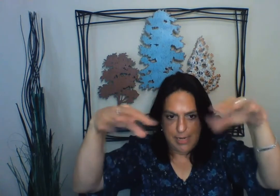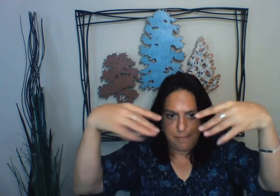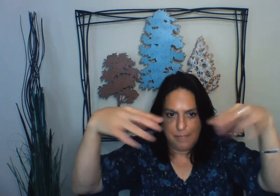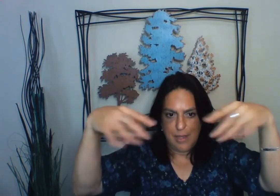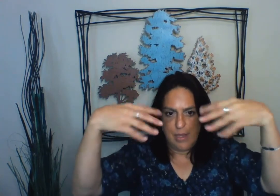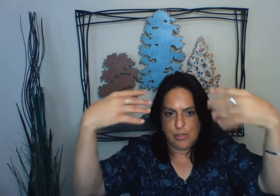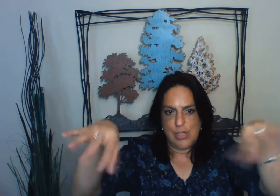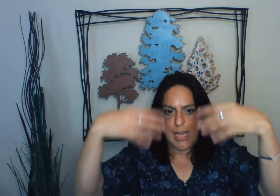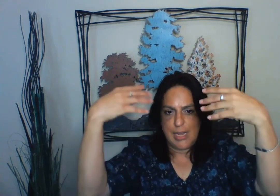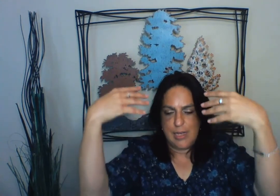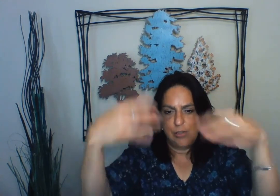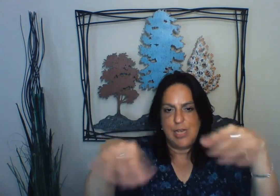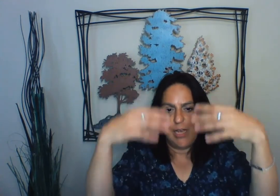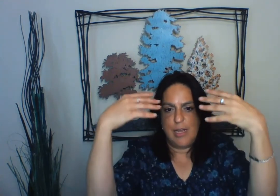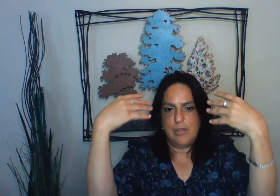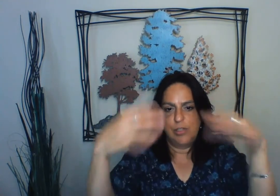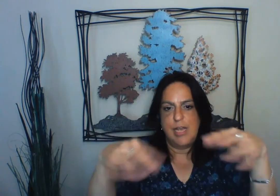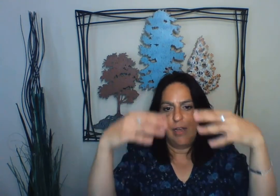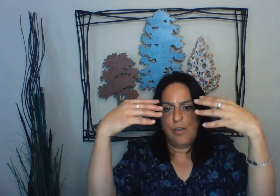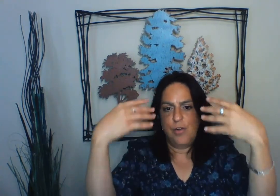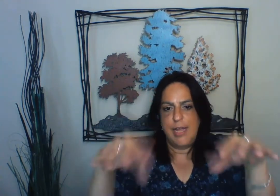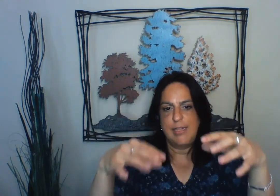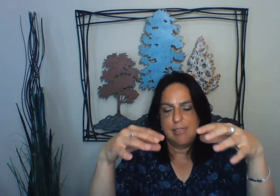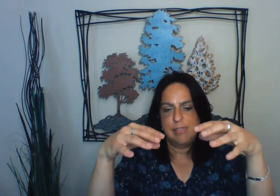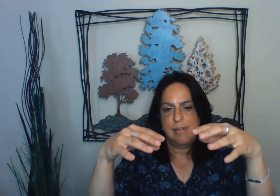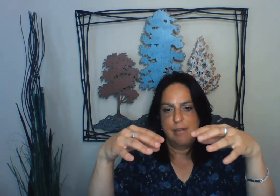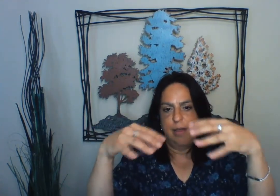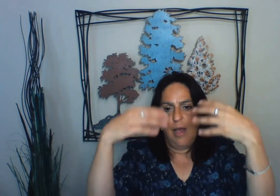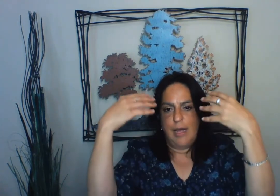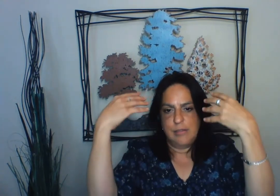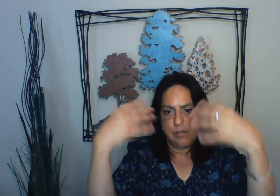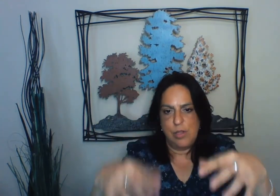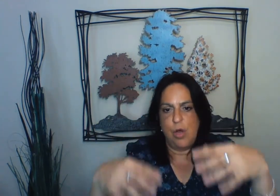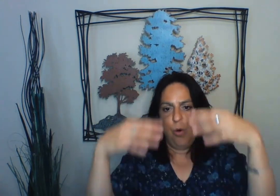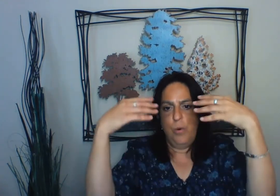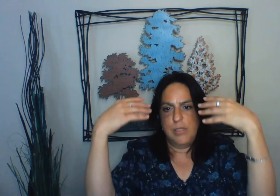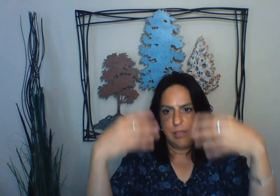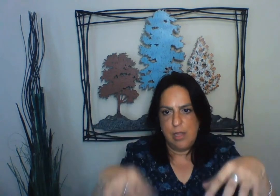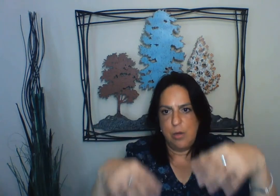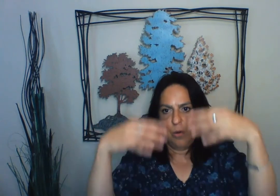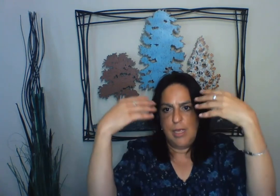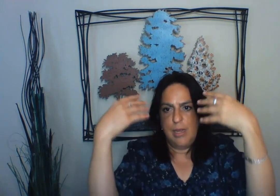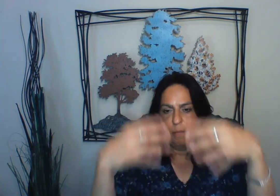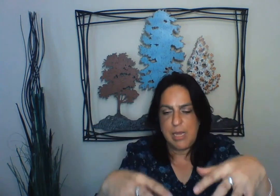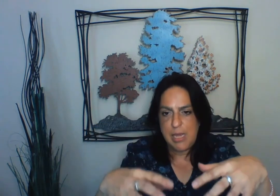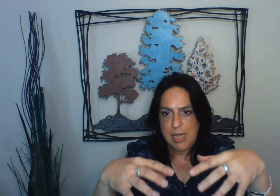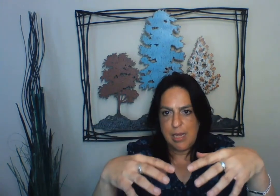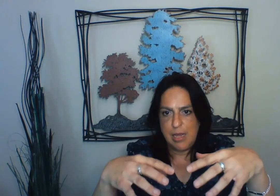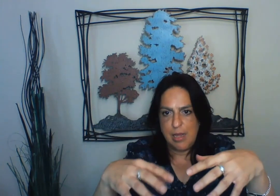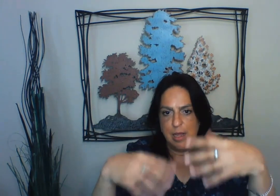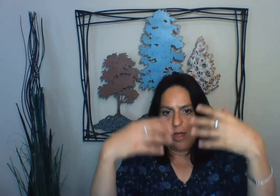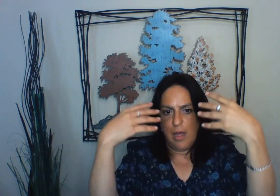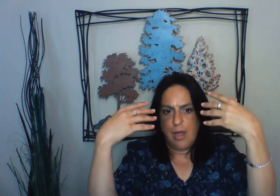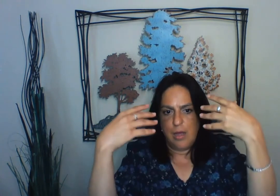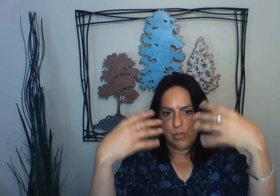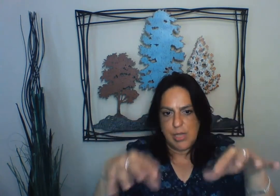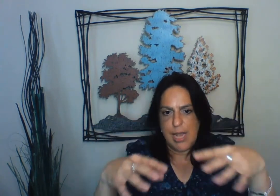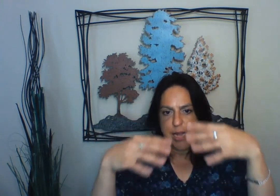Ready? Shake, shake, shake your hands. As slow as slow can be. Shake,